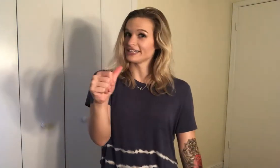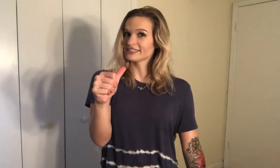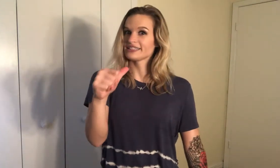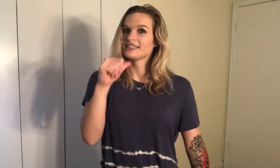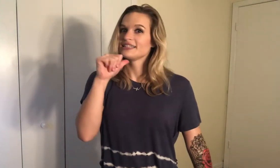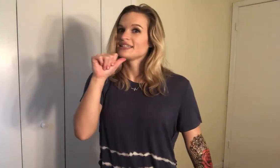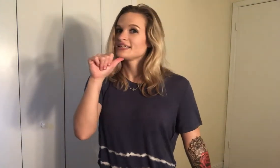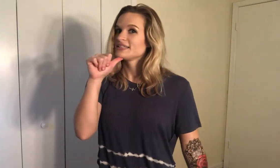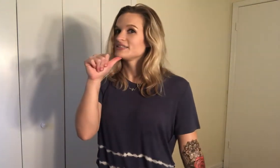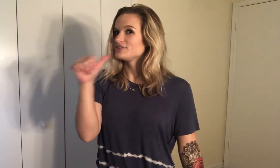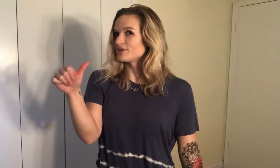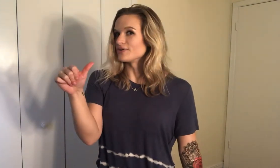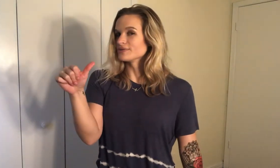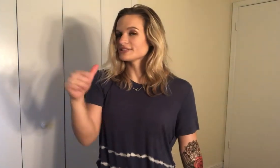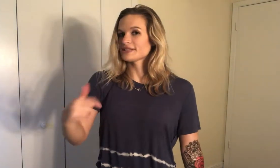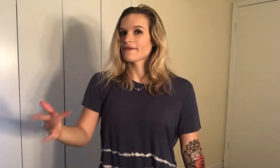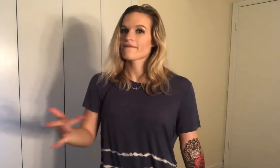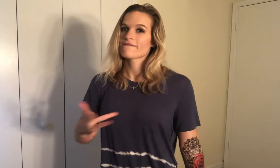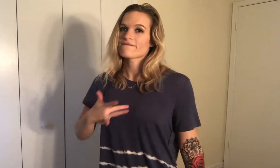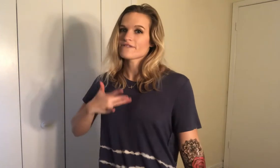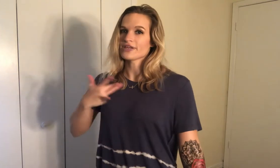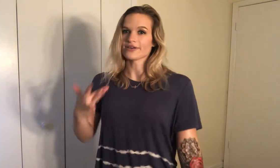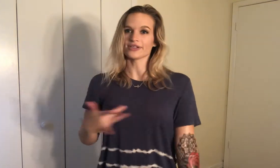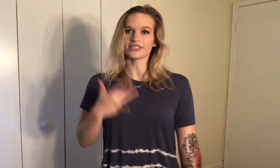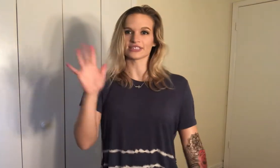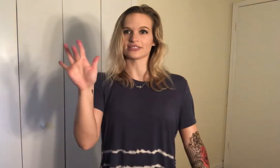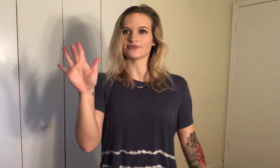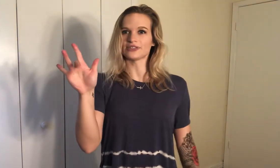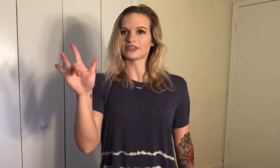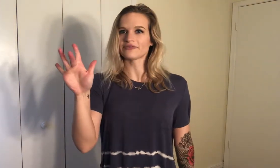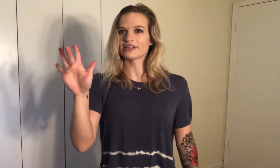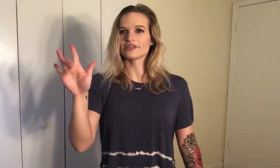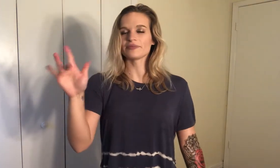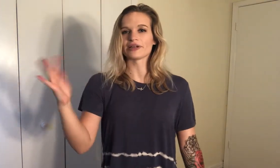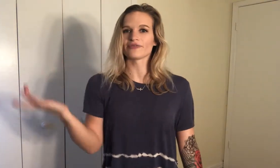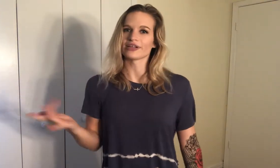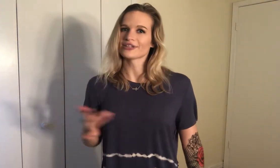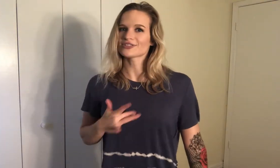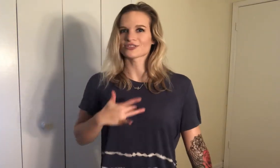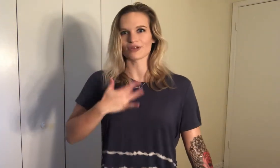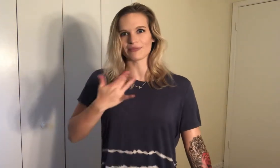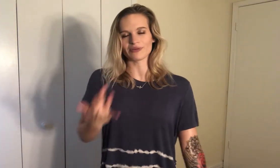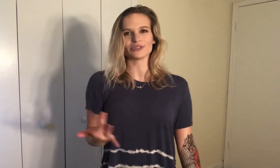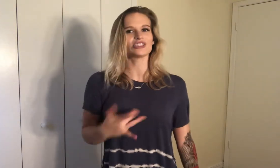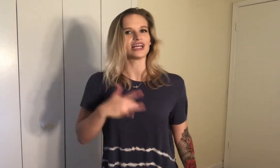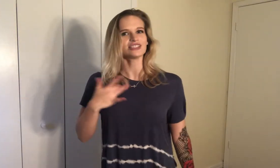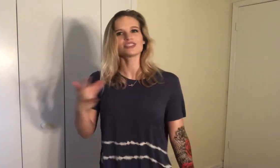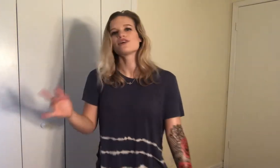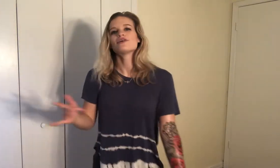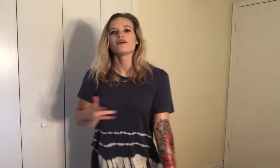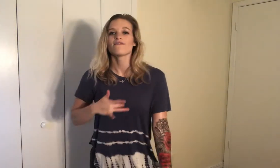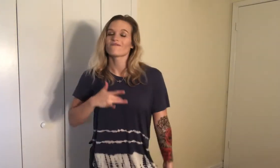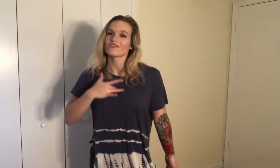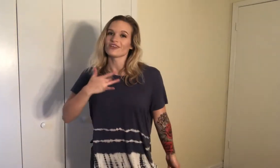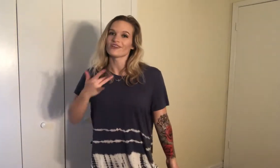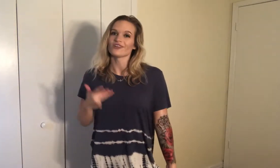don't feel this is your feeling finger your middle finger so swipe up your chest feel